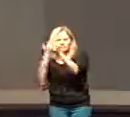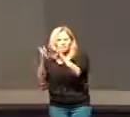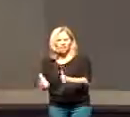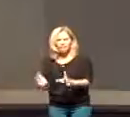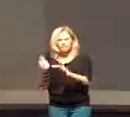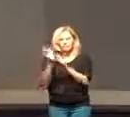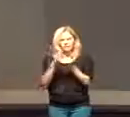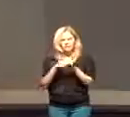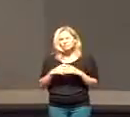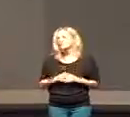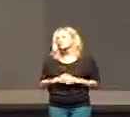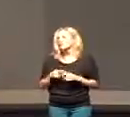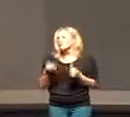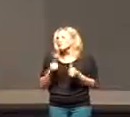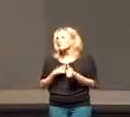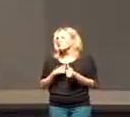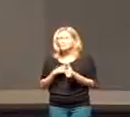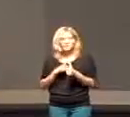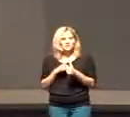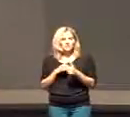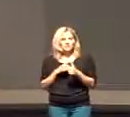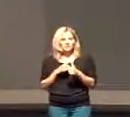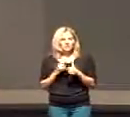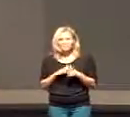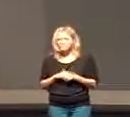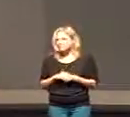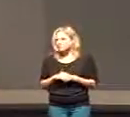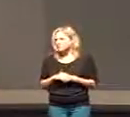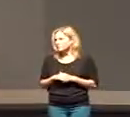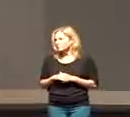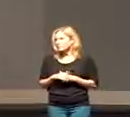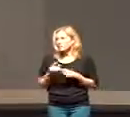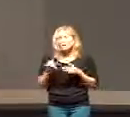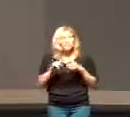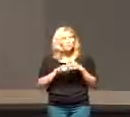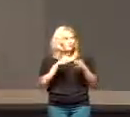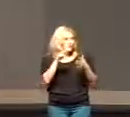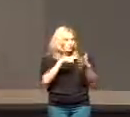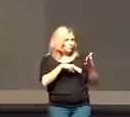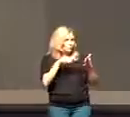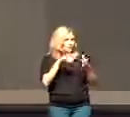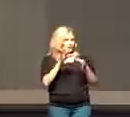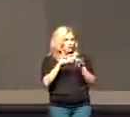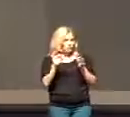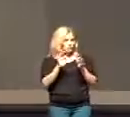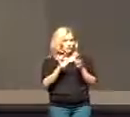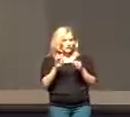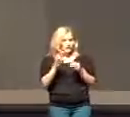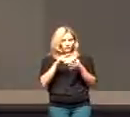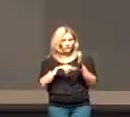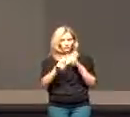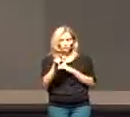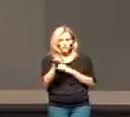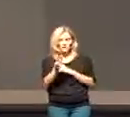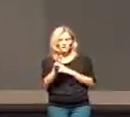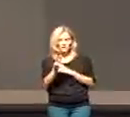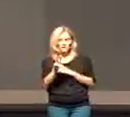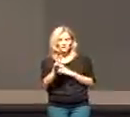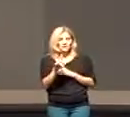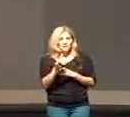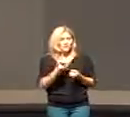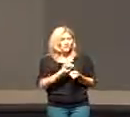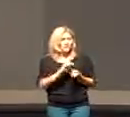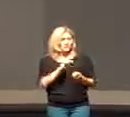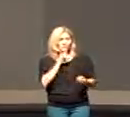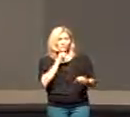him? First of all, we're going to see this as we begin reading the story of Jesus as it picks up in verse 27, that to be a